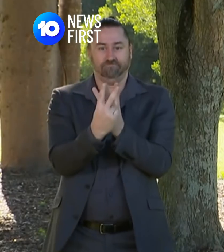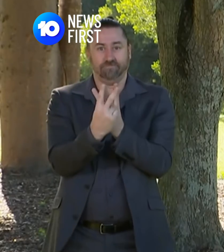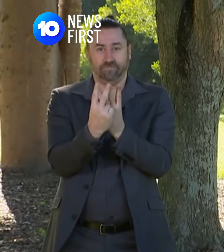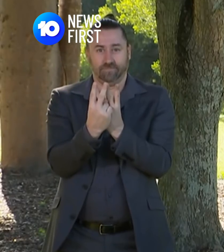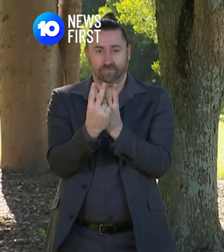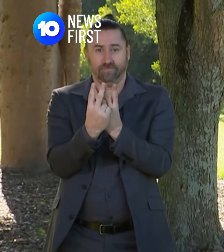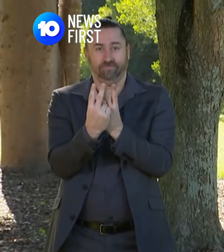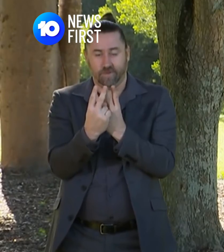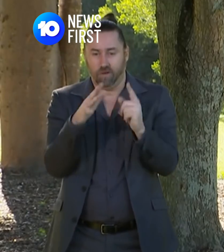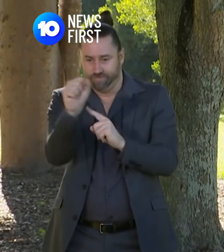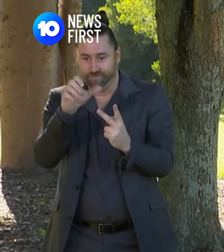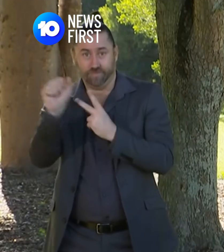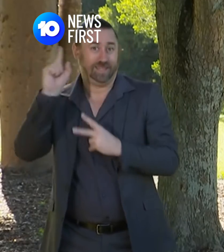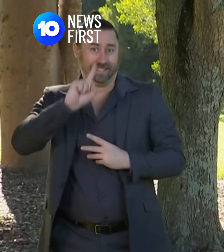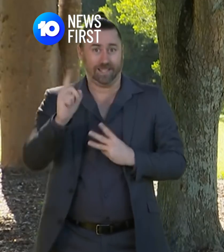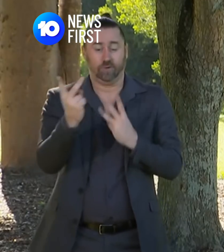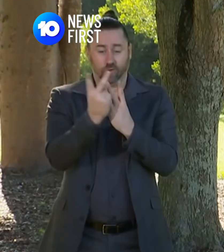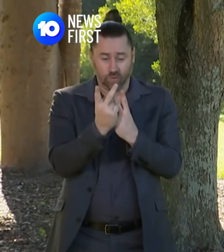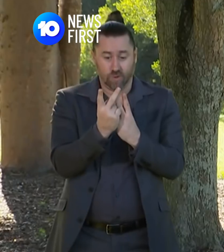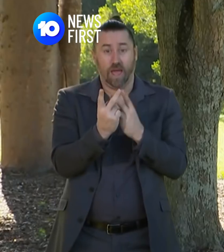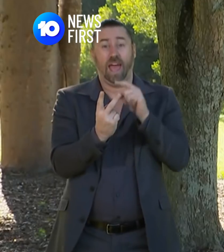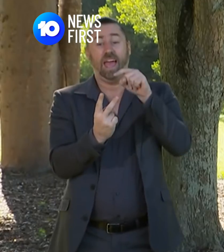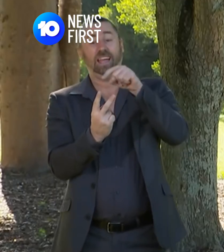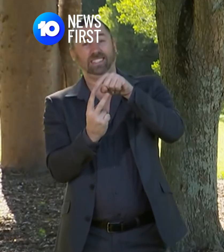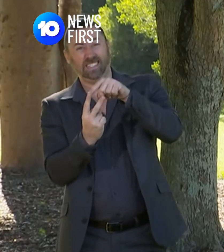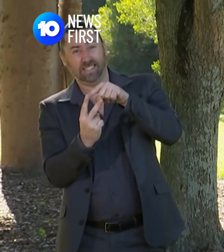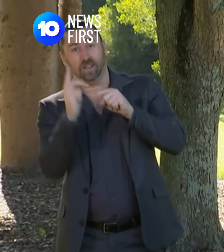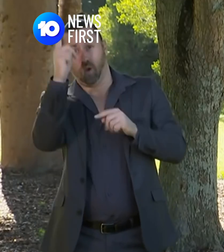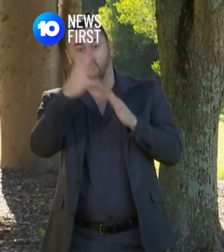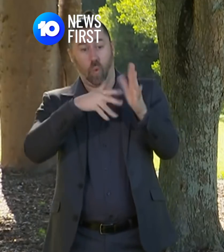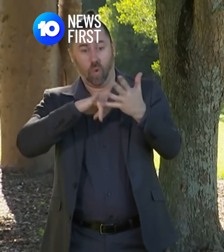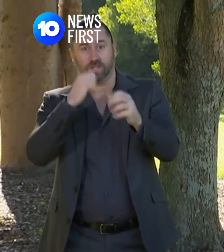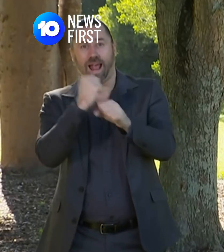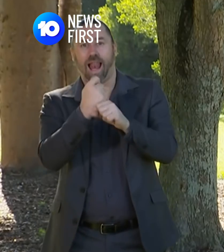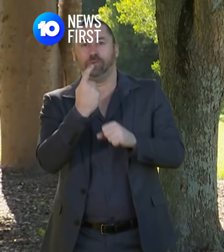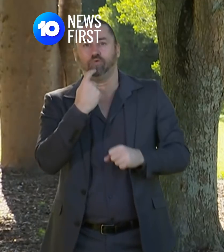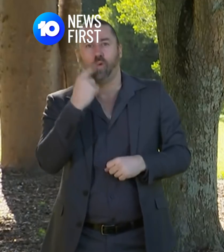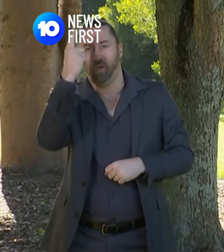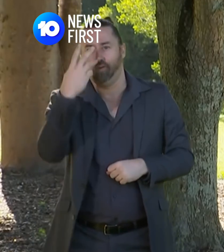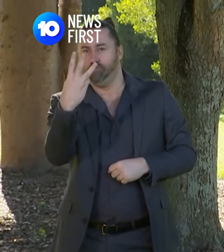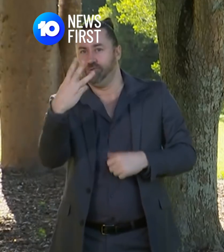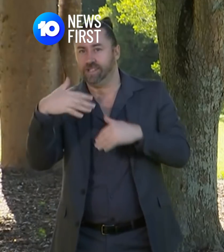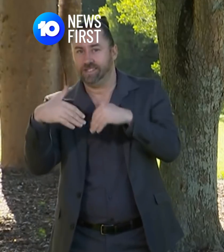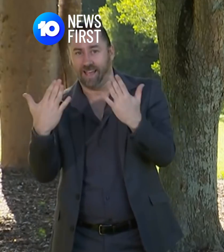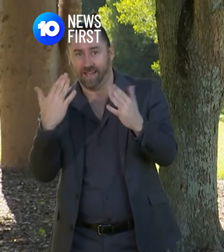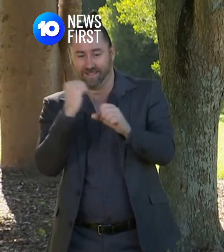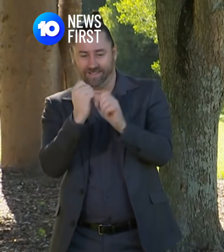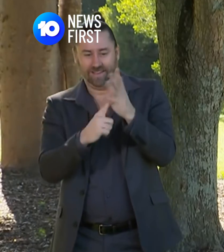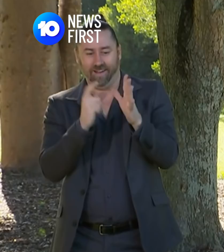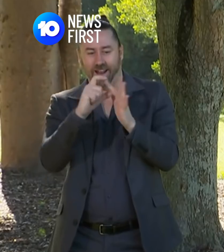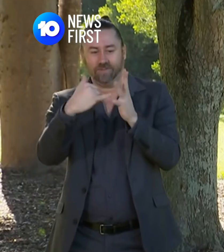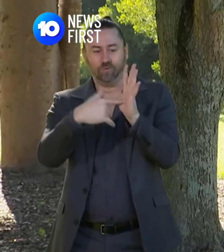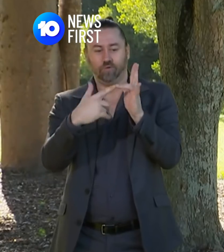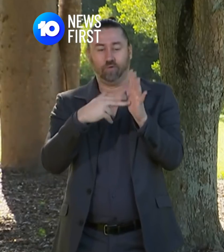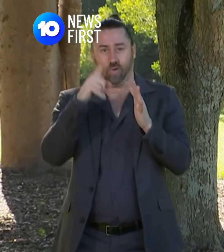positive yesterday and one of those people was in Gladstone for three days while they were infectious so